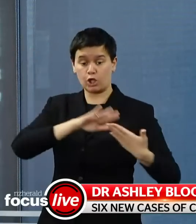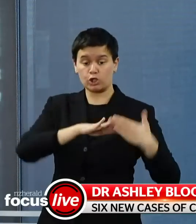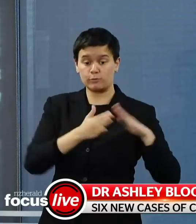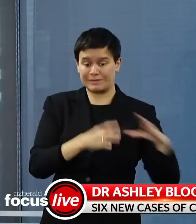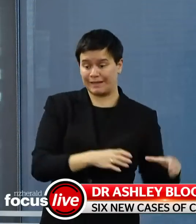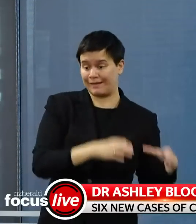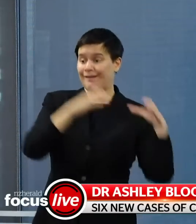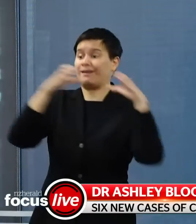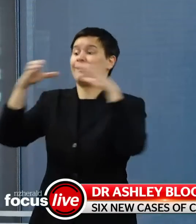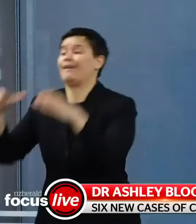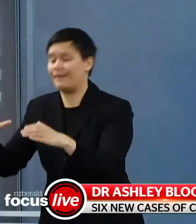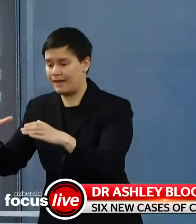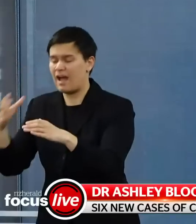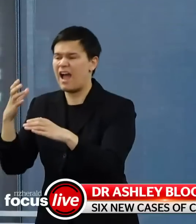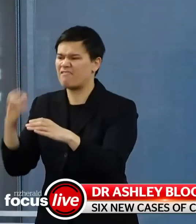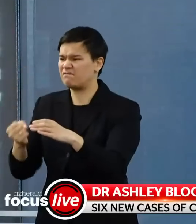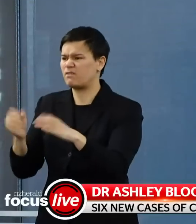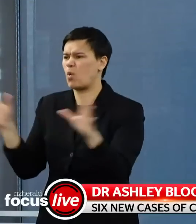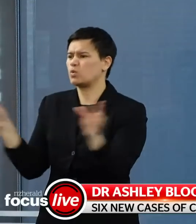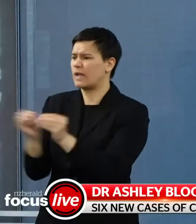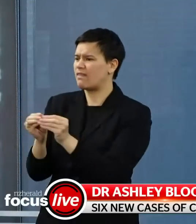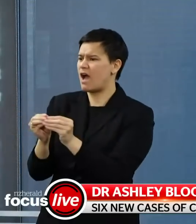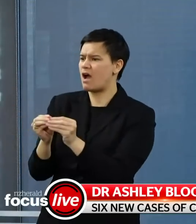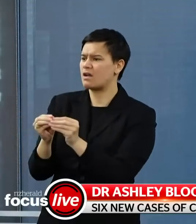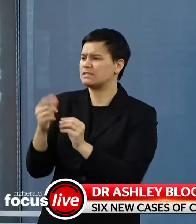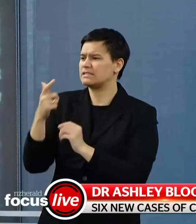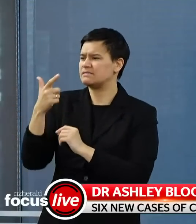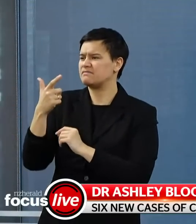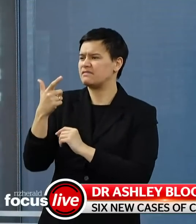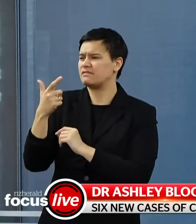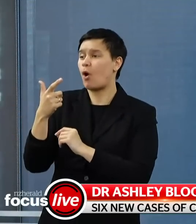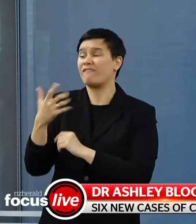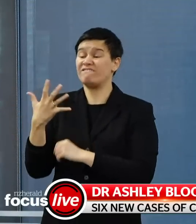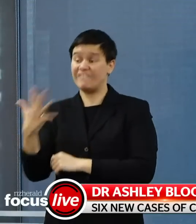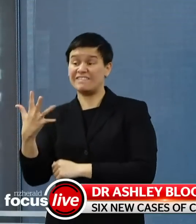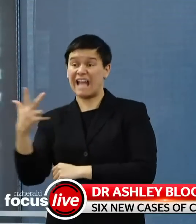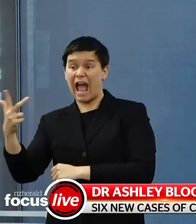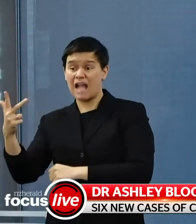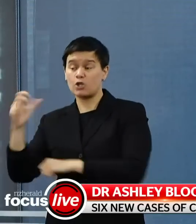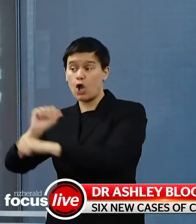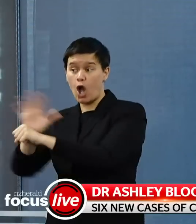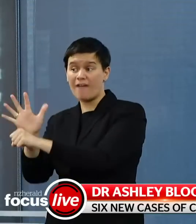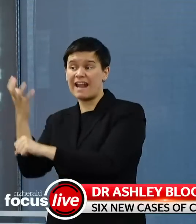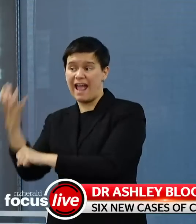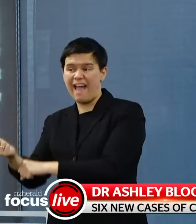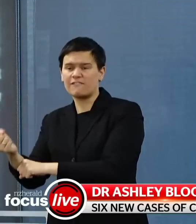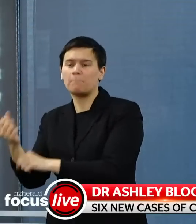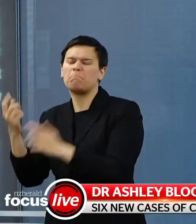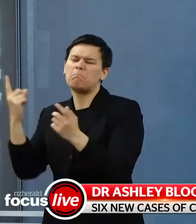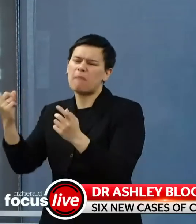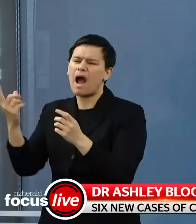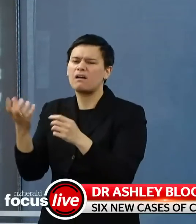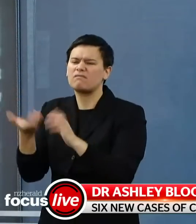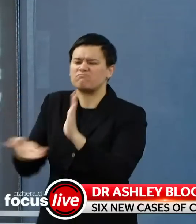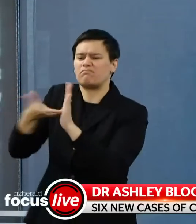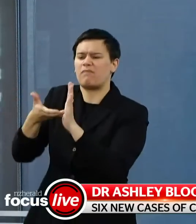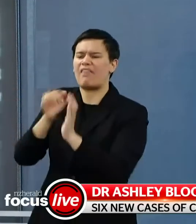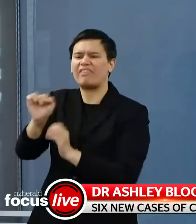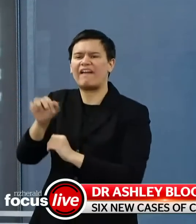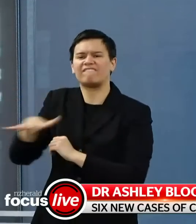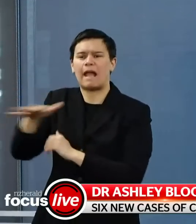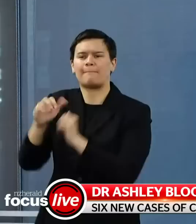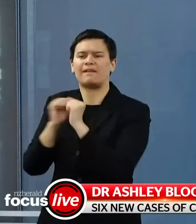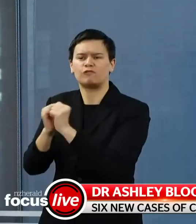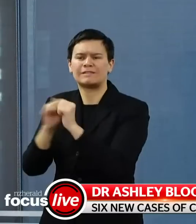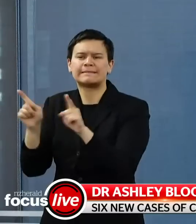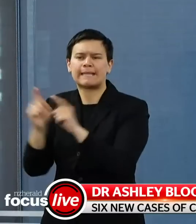as well as a number of household members. Today there are four people in hospital around the country with